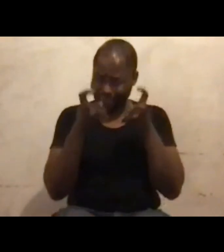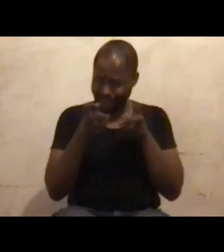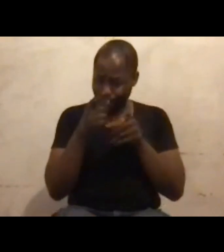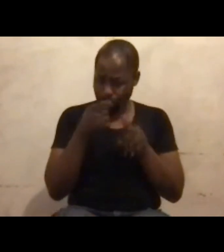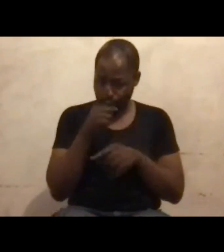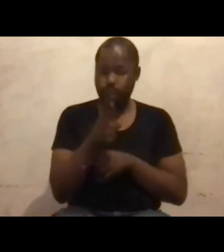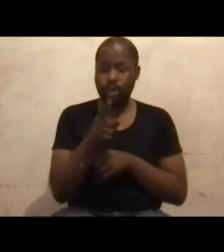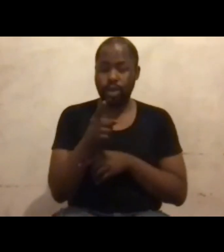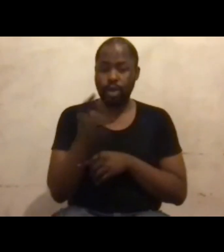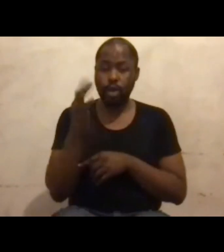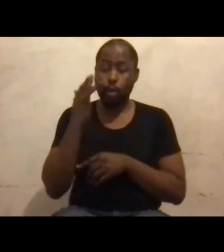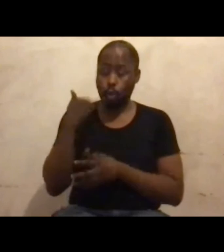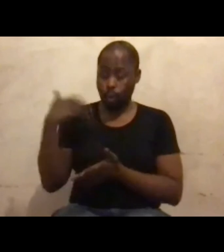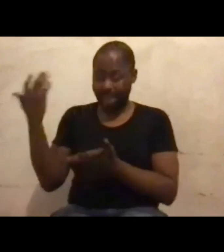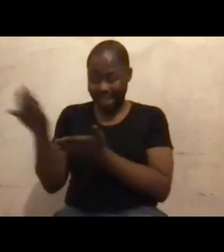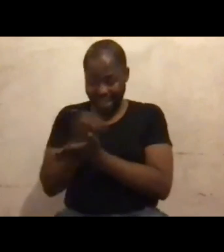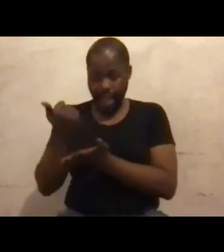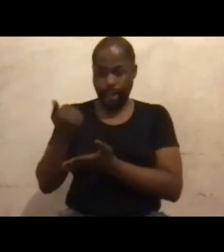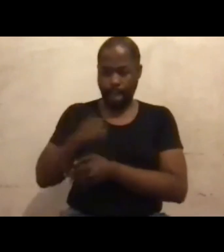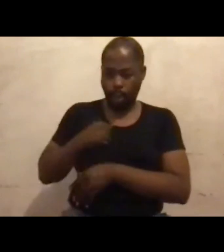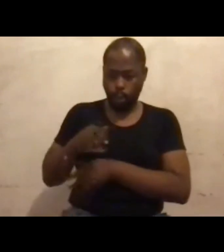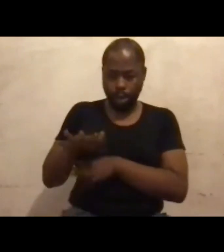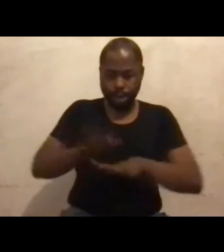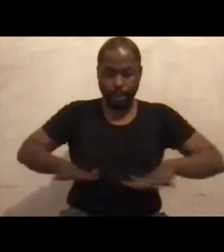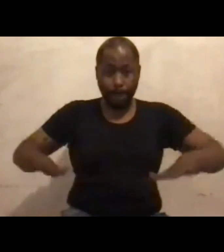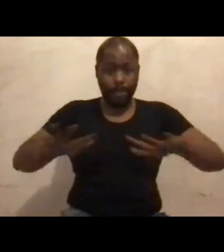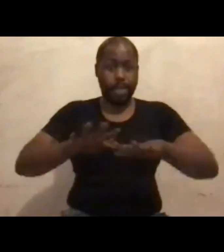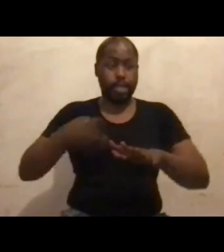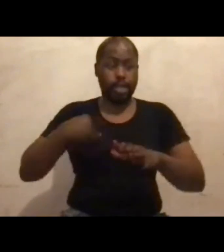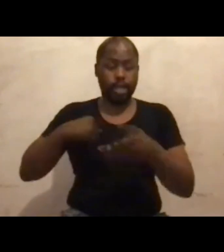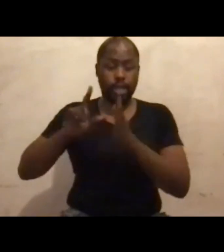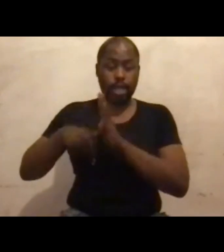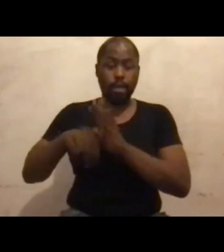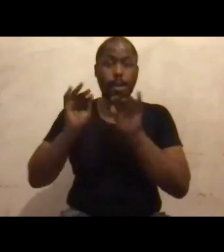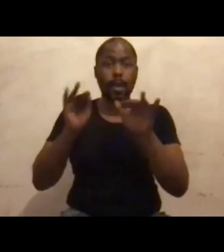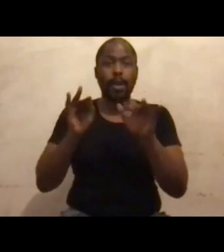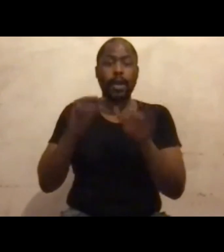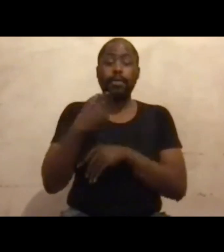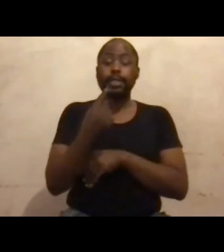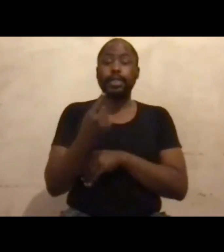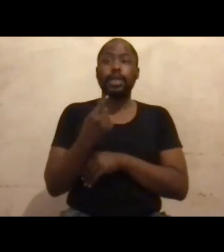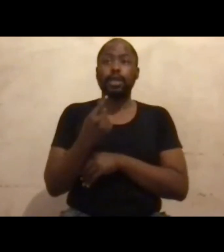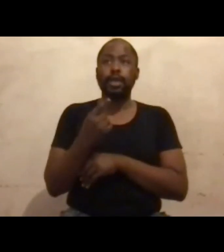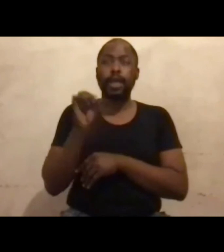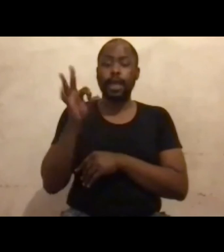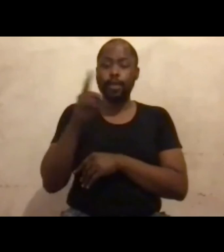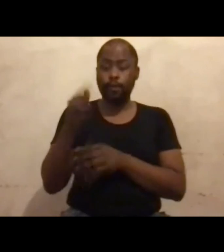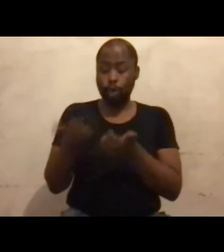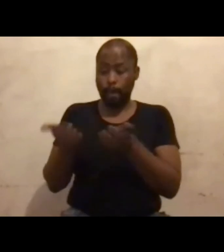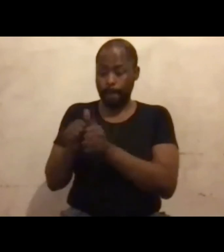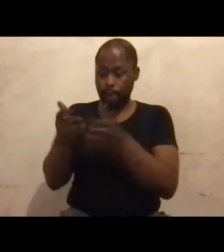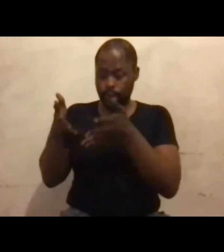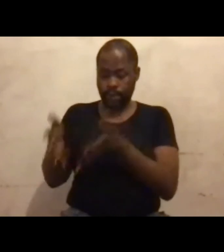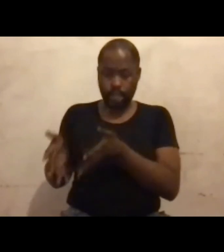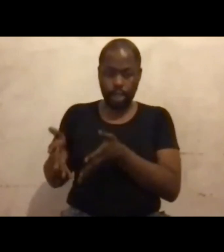claim our space back as disabled people, and say that unless you are in this space with commitment, with